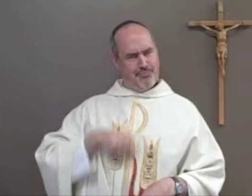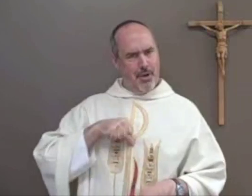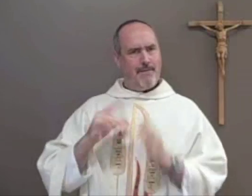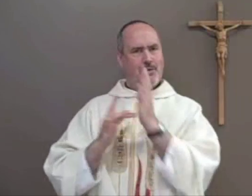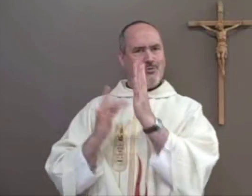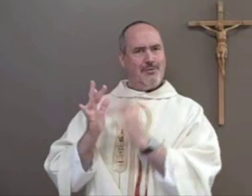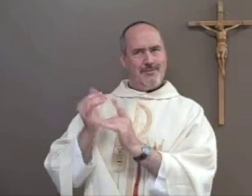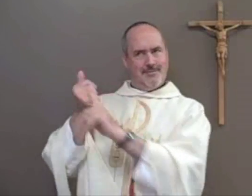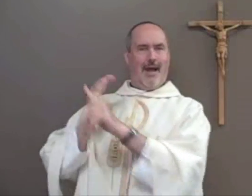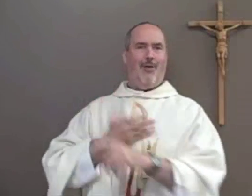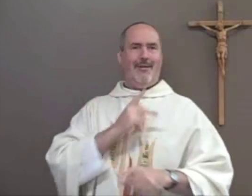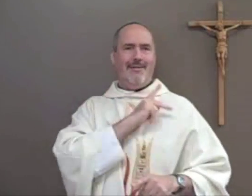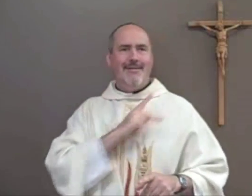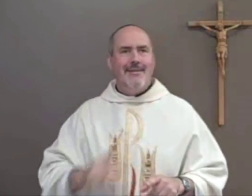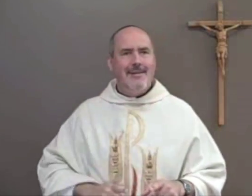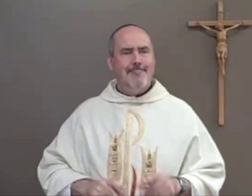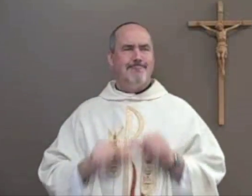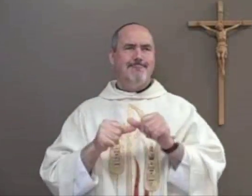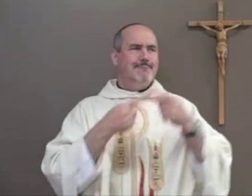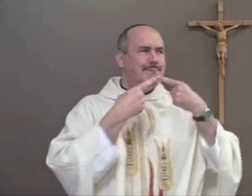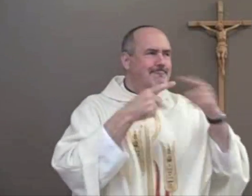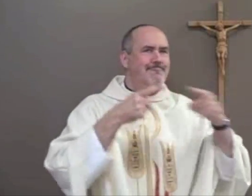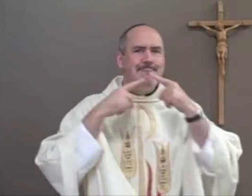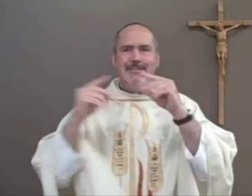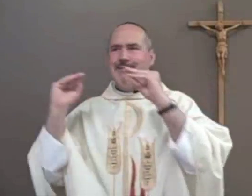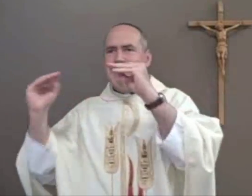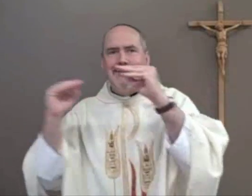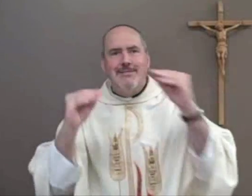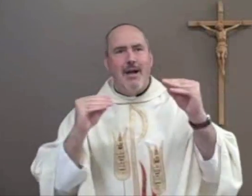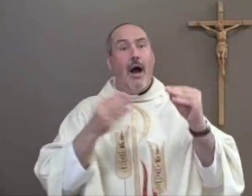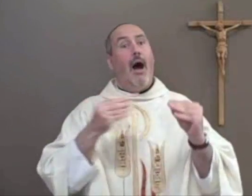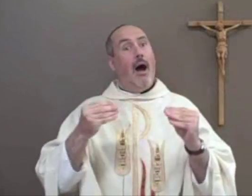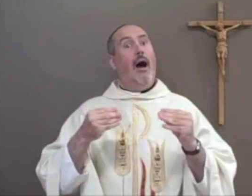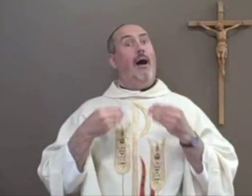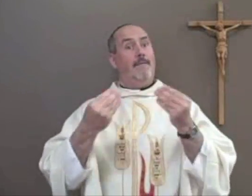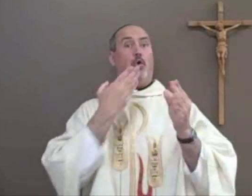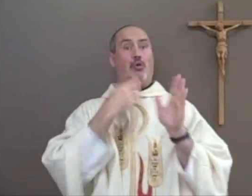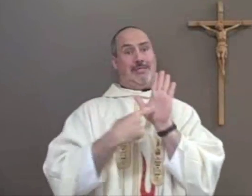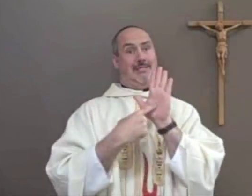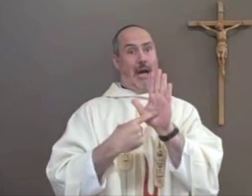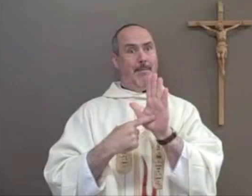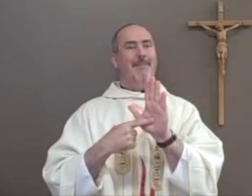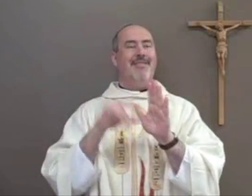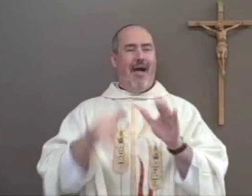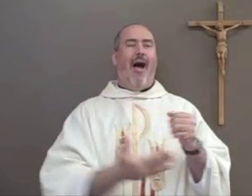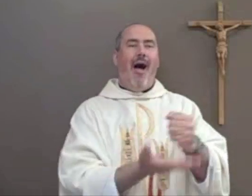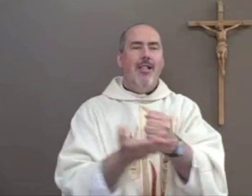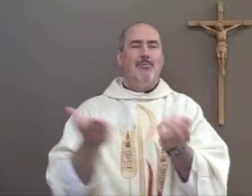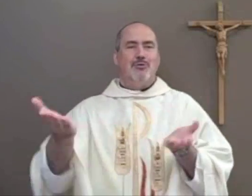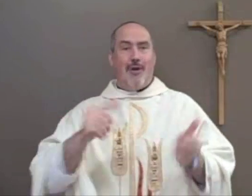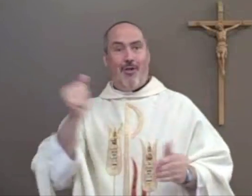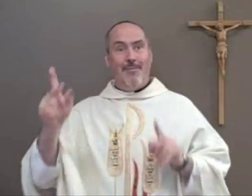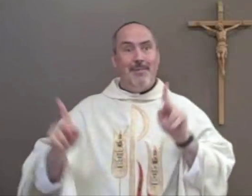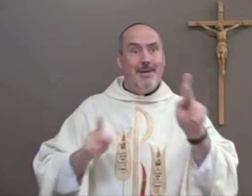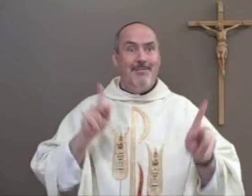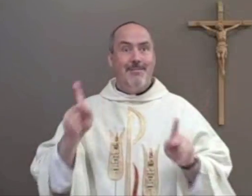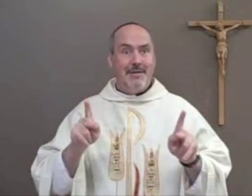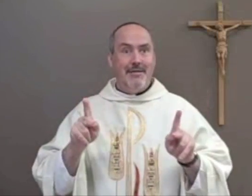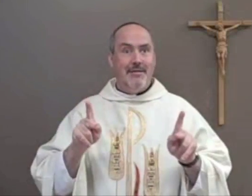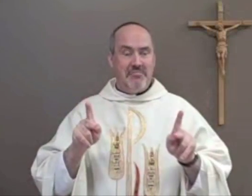do the same thing by being proud of Jesus and proclaiming his teachings to other people and being a good example for example helping